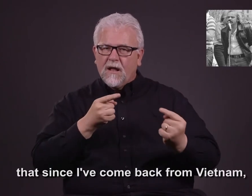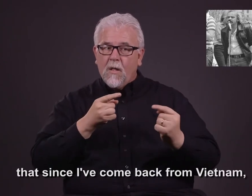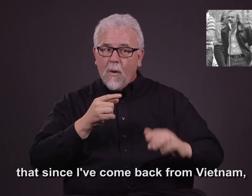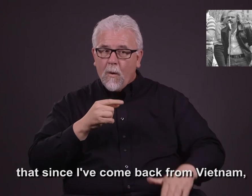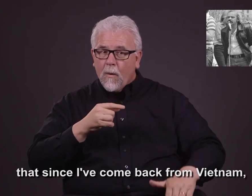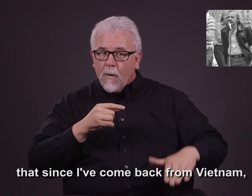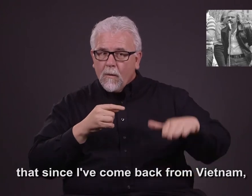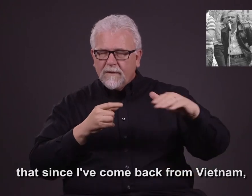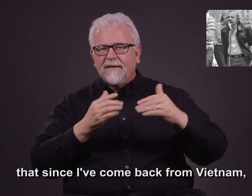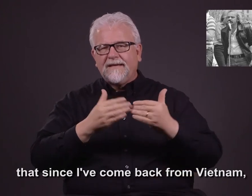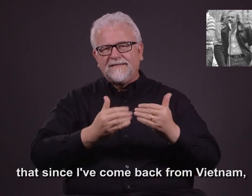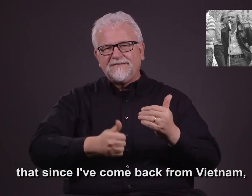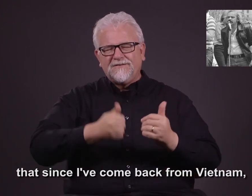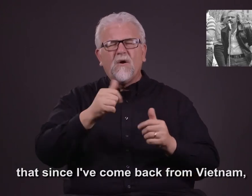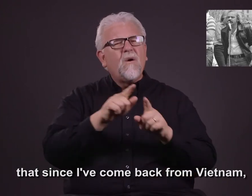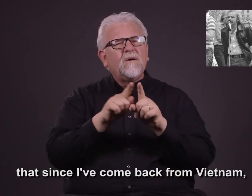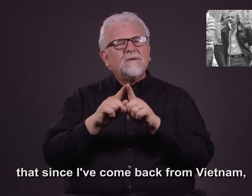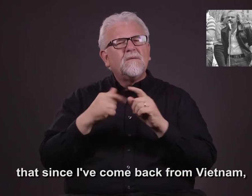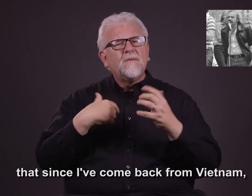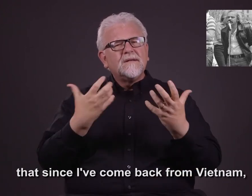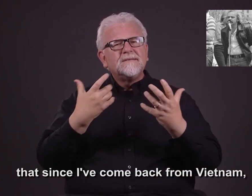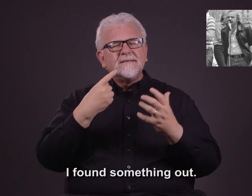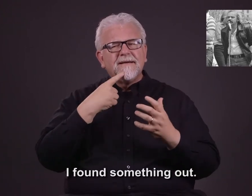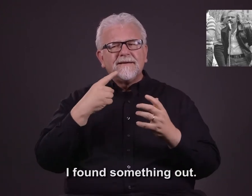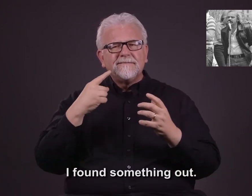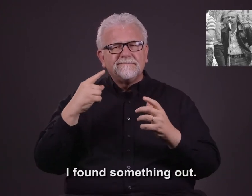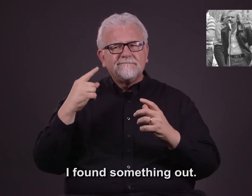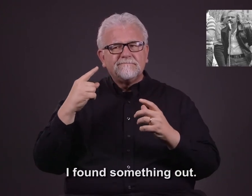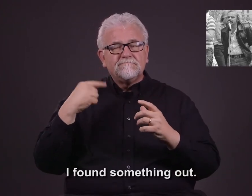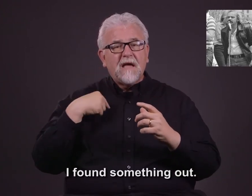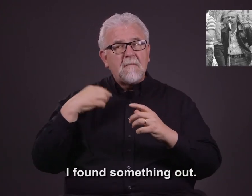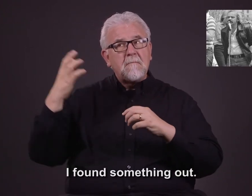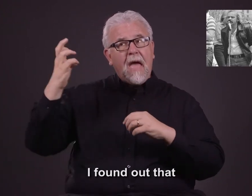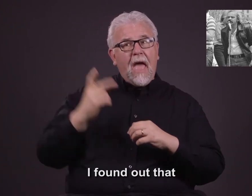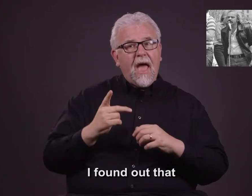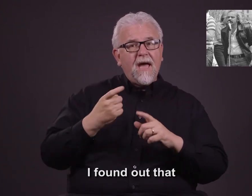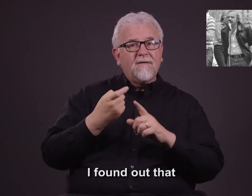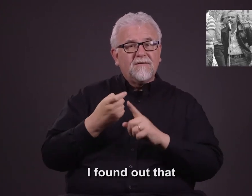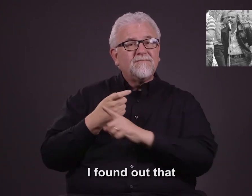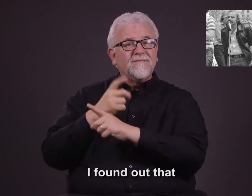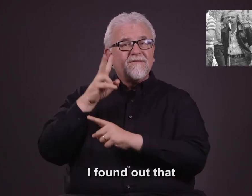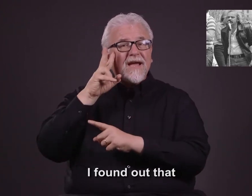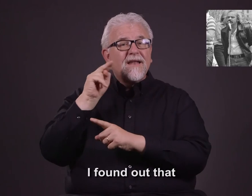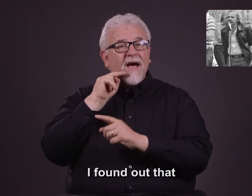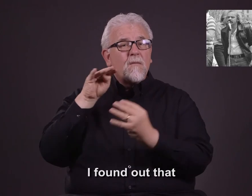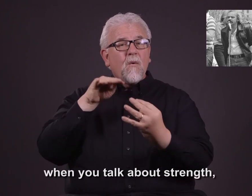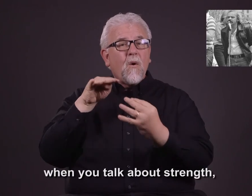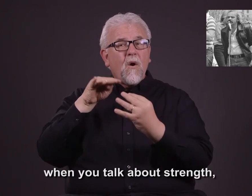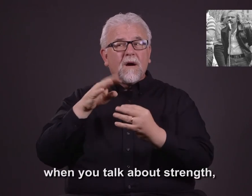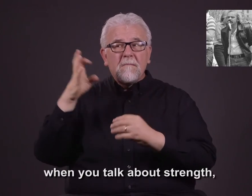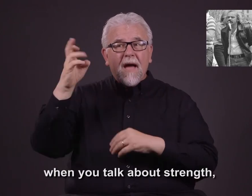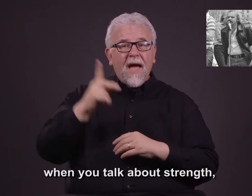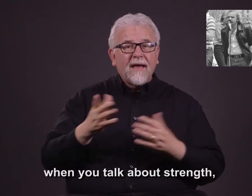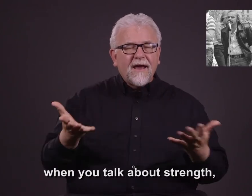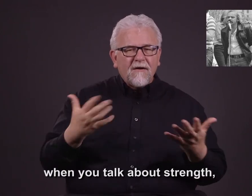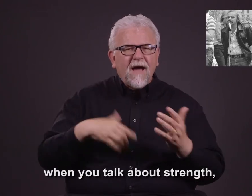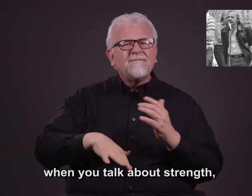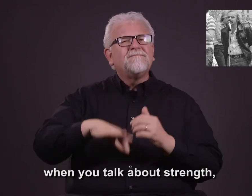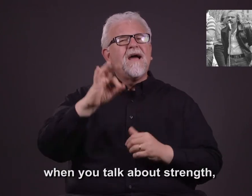since I've come back from Vietnam, I found something out. I found out that when you talk about strength,